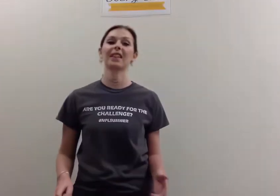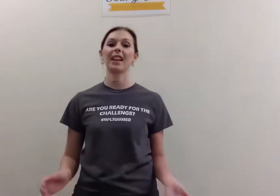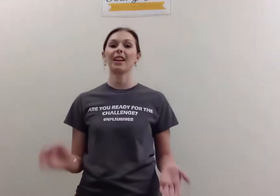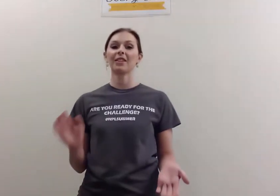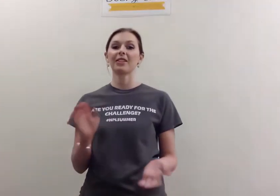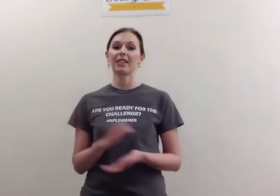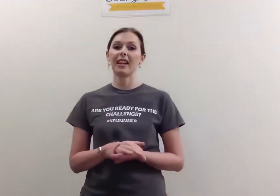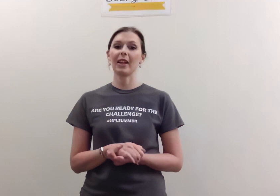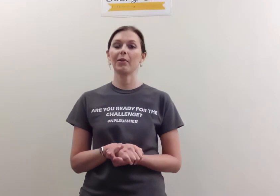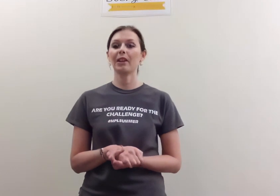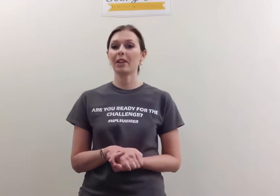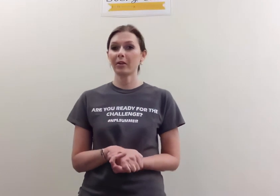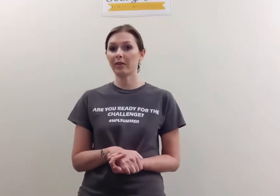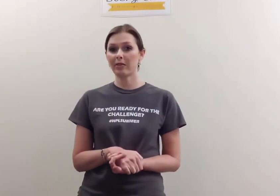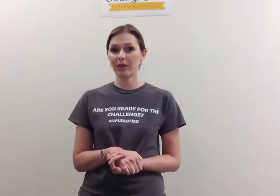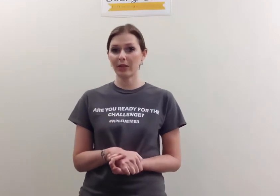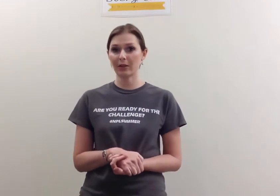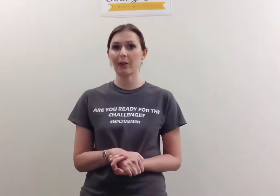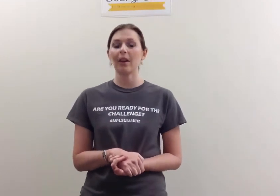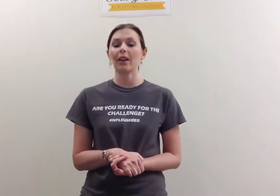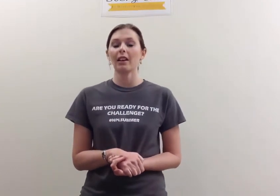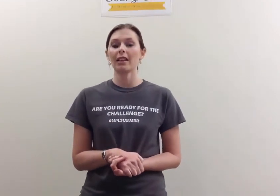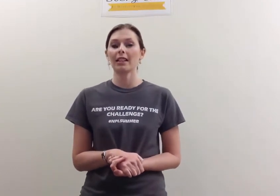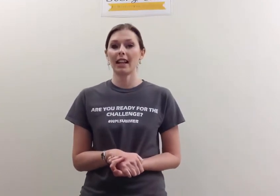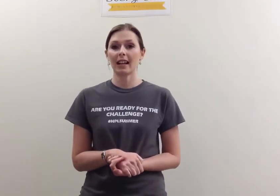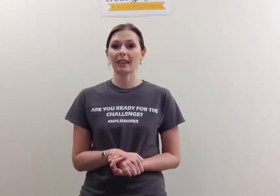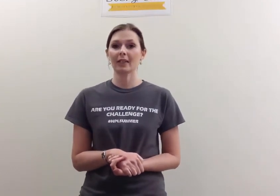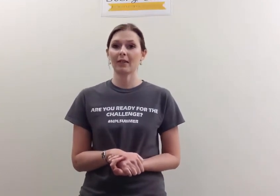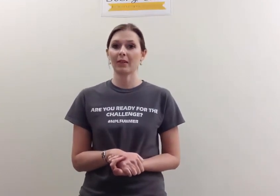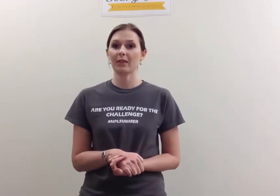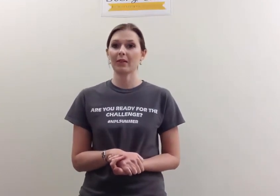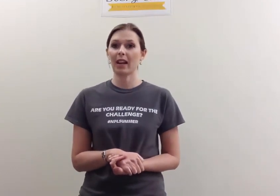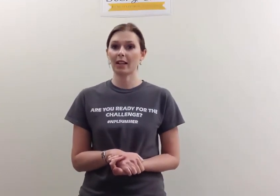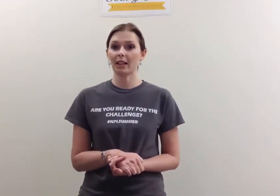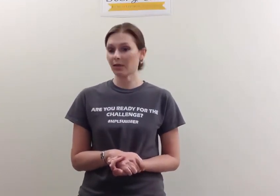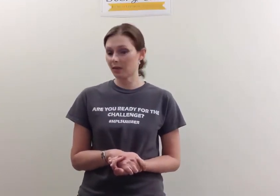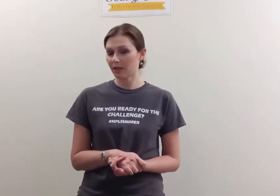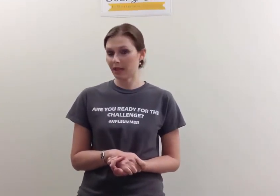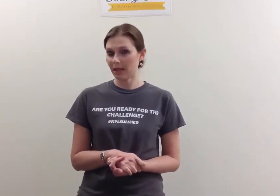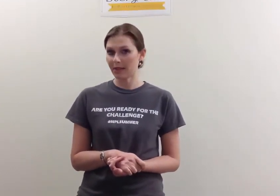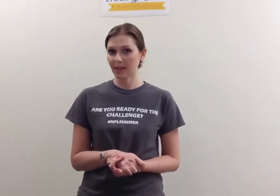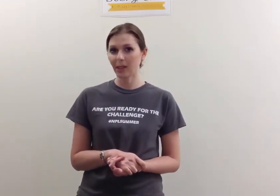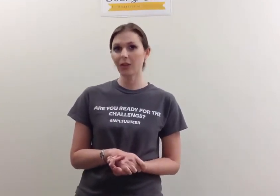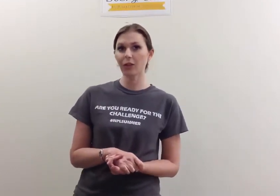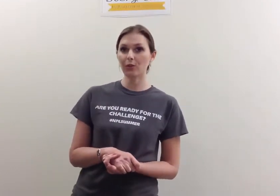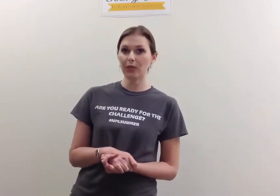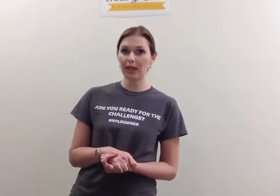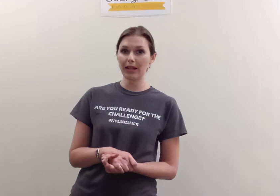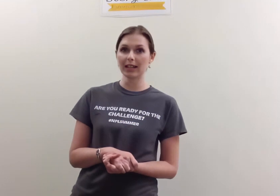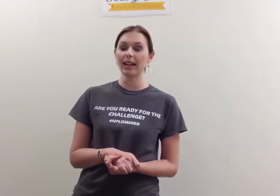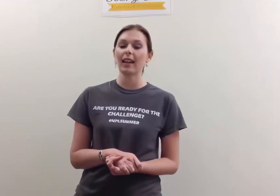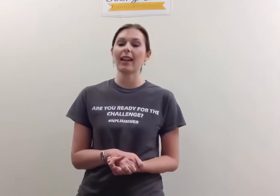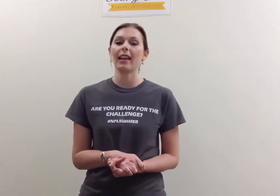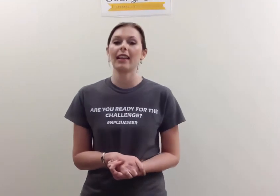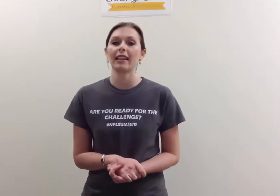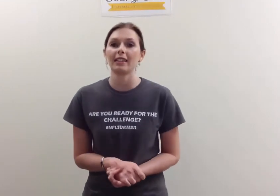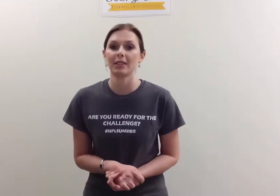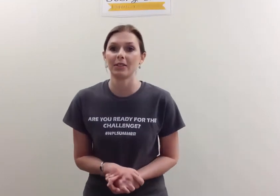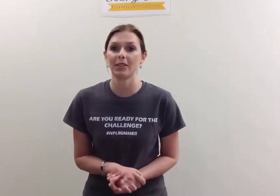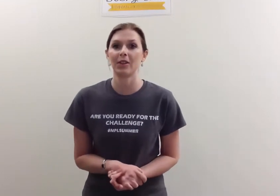So today we are going to review the signs from Signing Storytime, Session 3. So to start